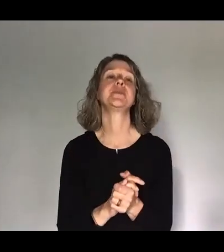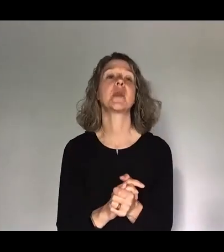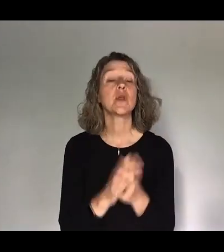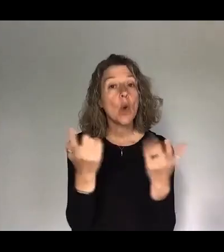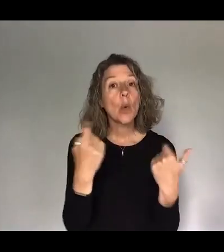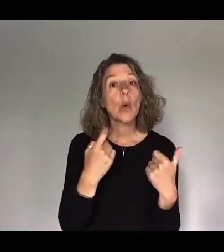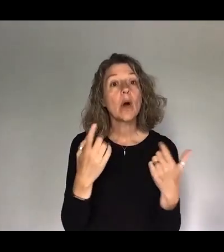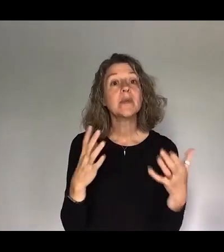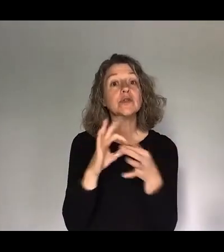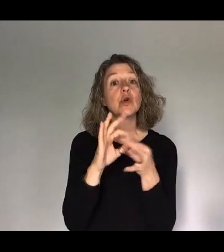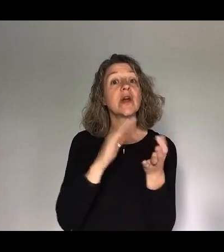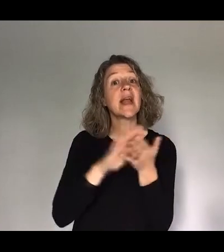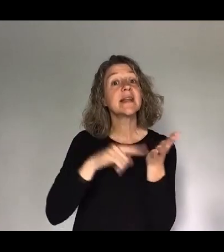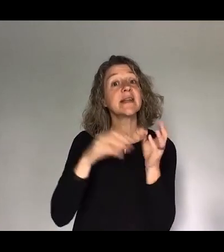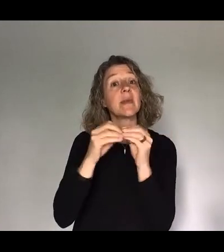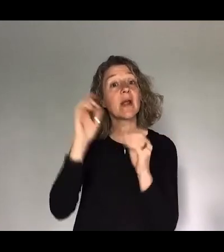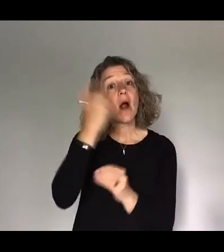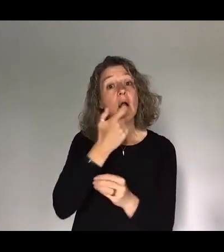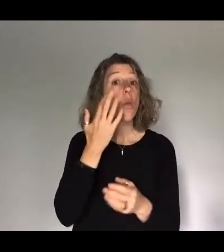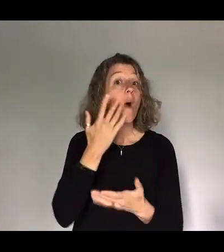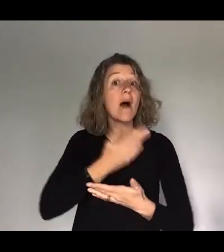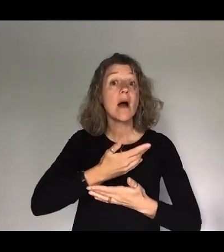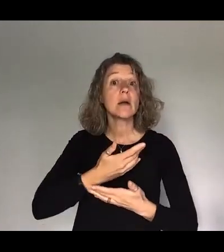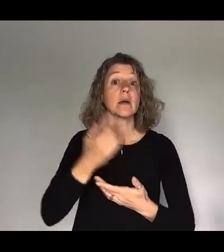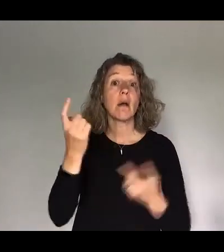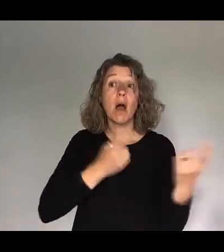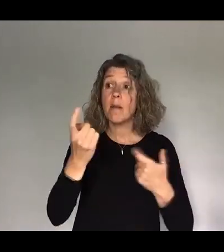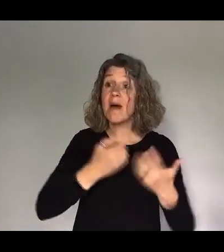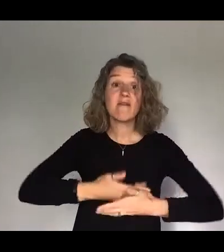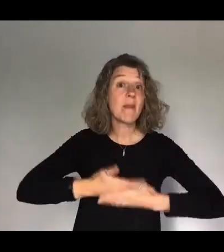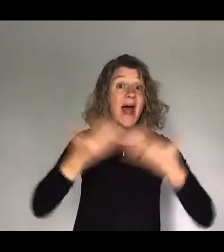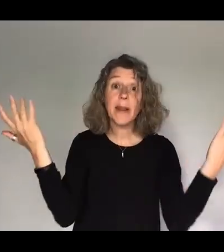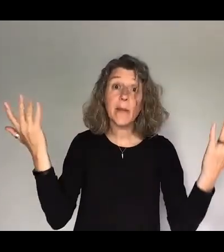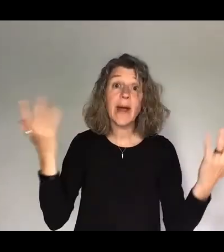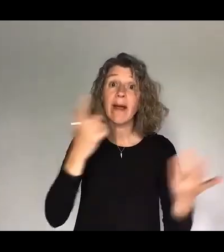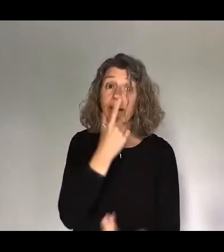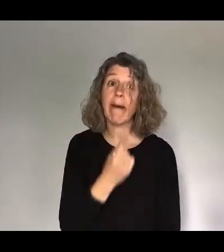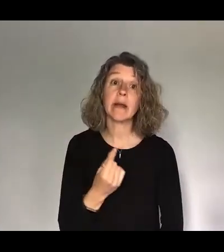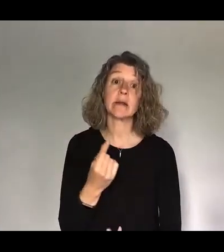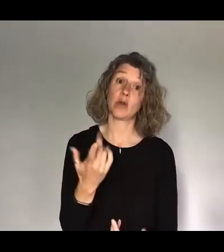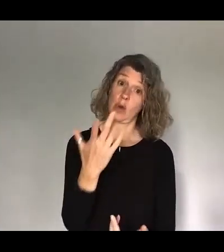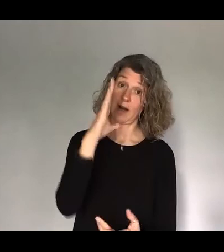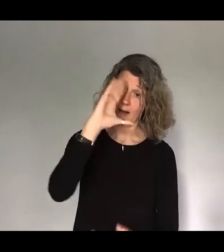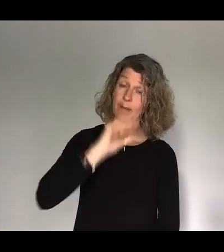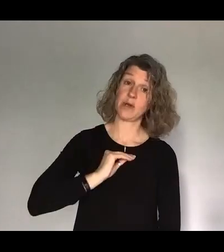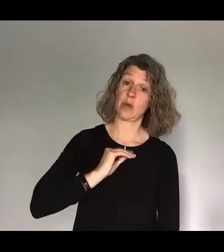College and you're welcome from anywhere across the world. If you're in London, let us know. We can take you out for a coffee. And there's a web page you can check out.